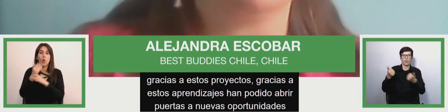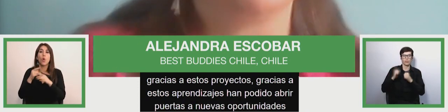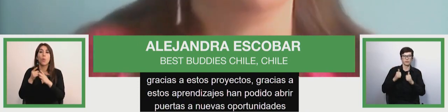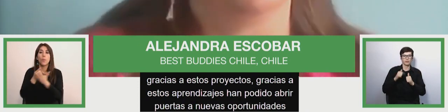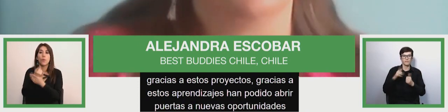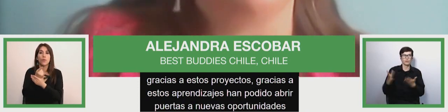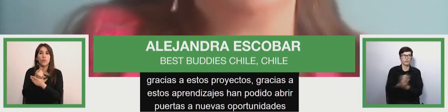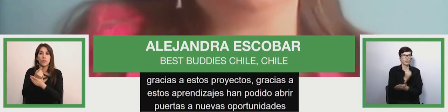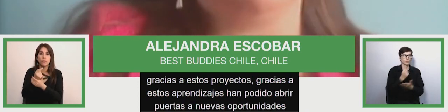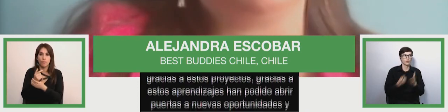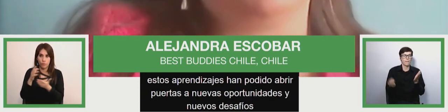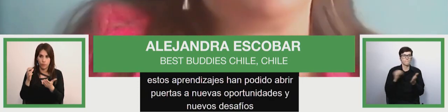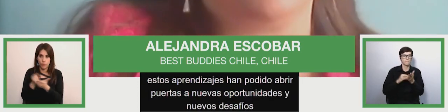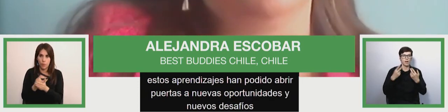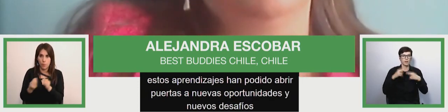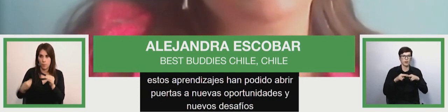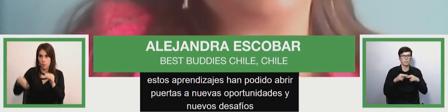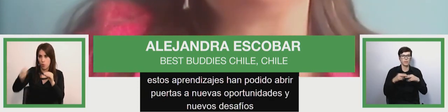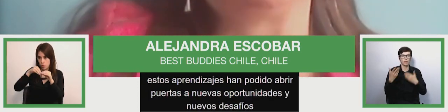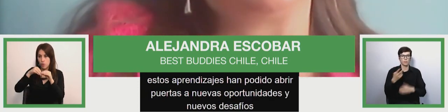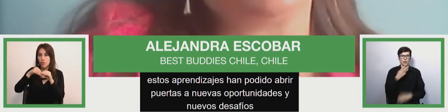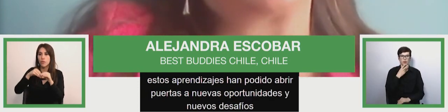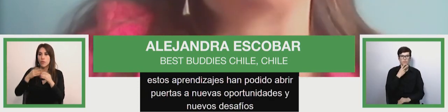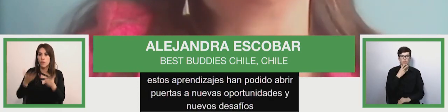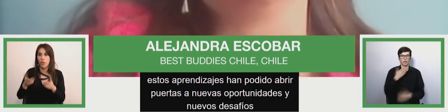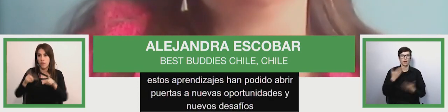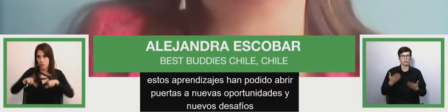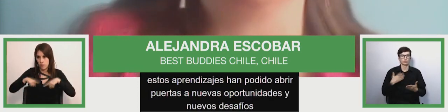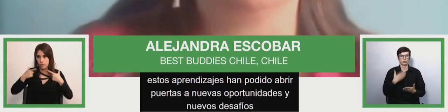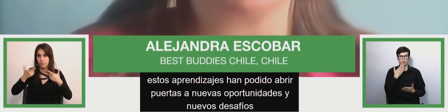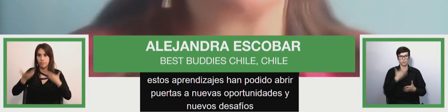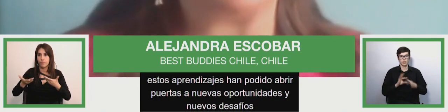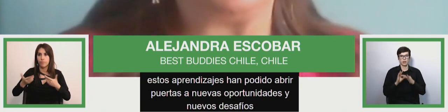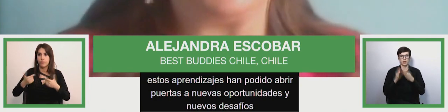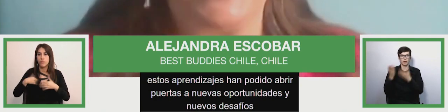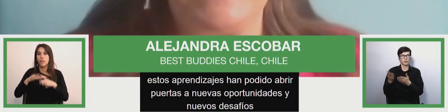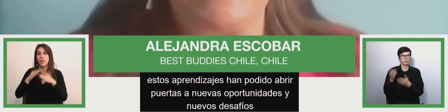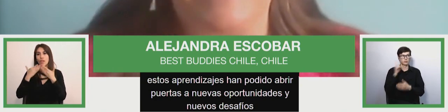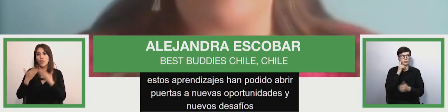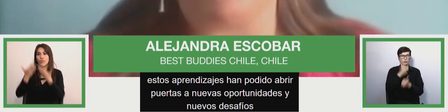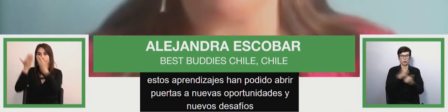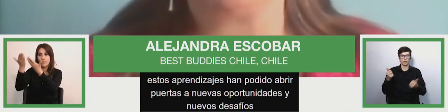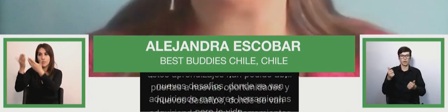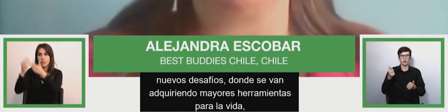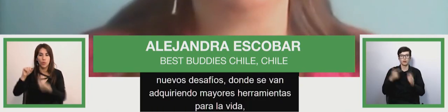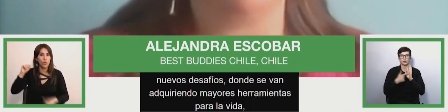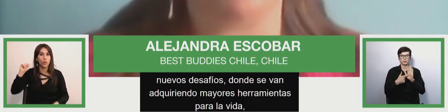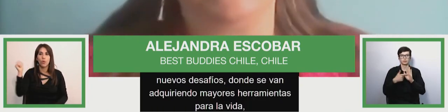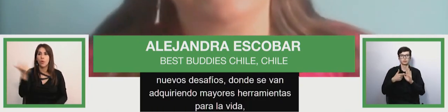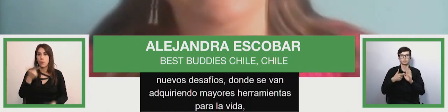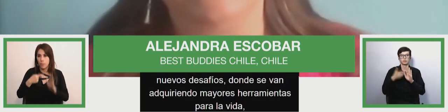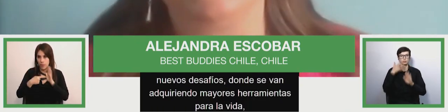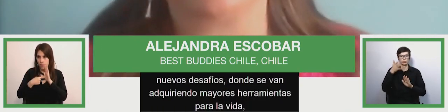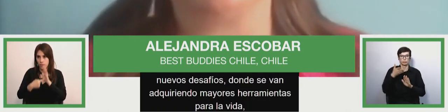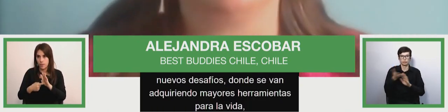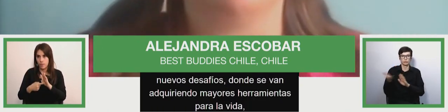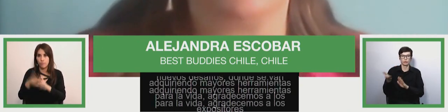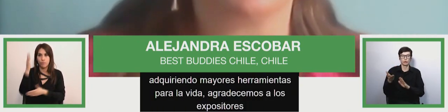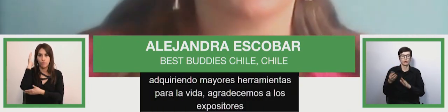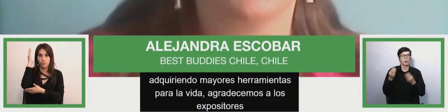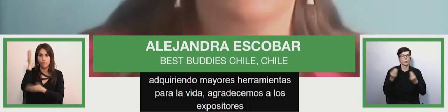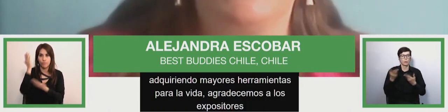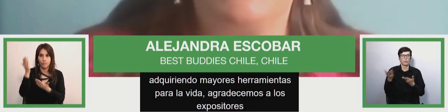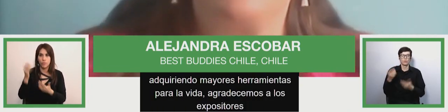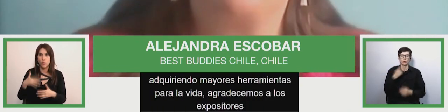thanks to these learnings, we've been able to open doors to new opportunities and new challenges